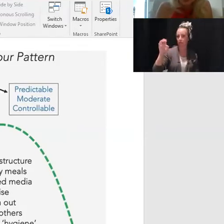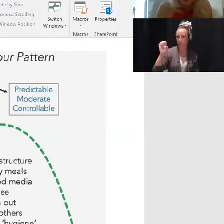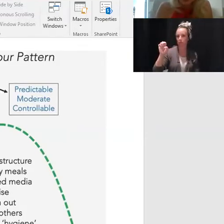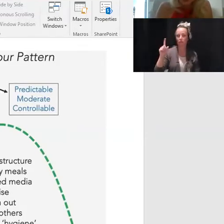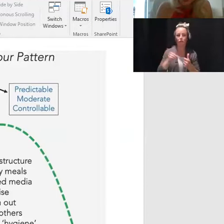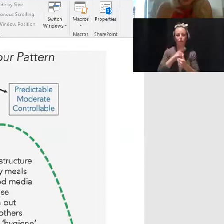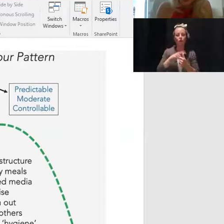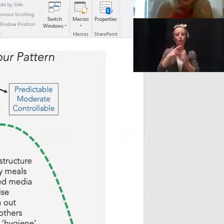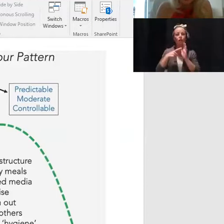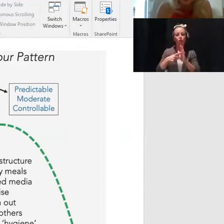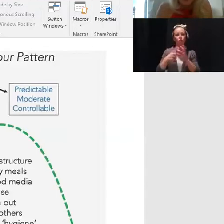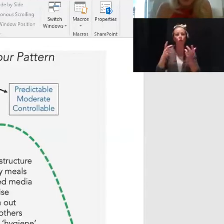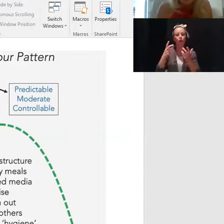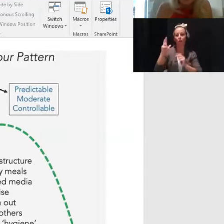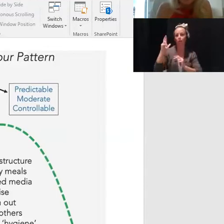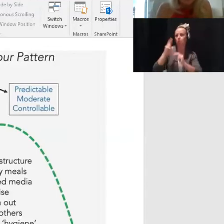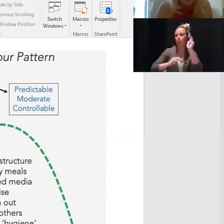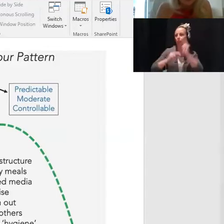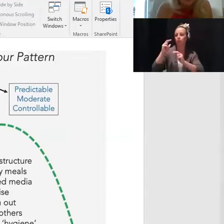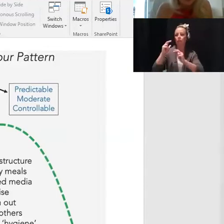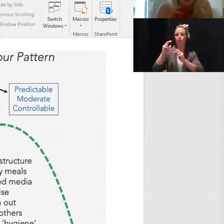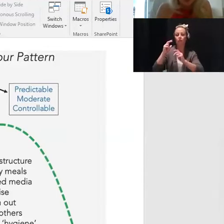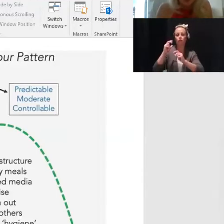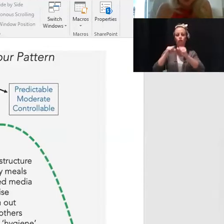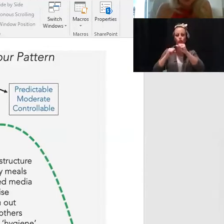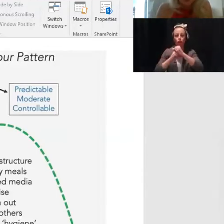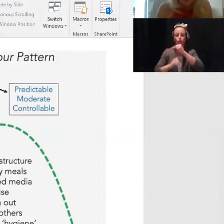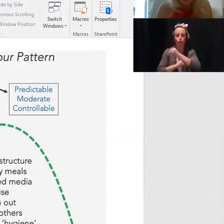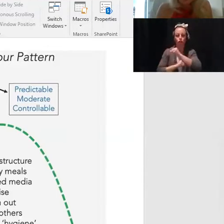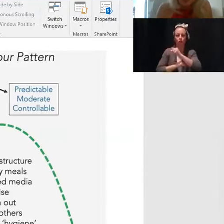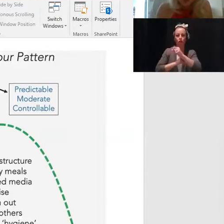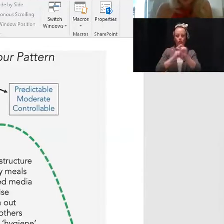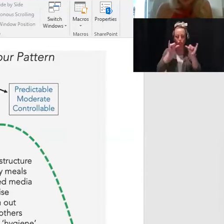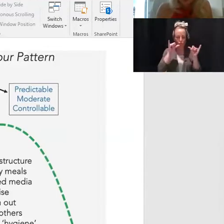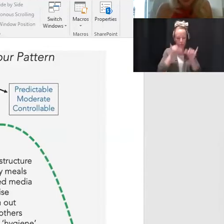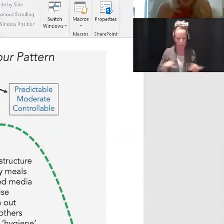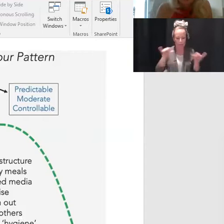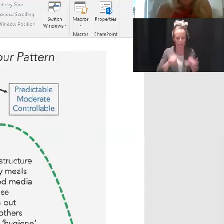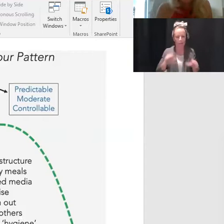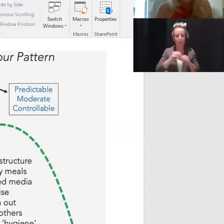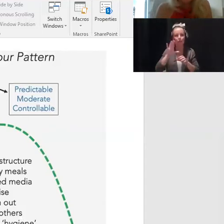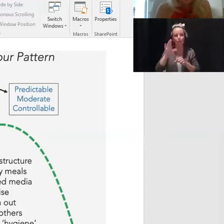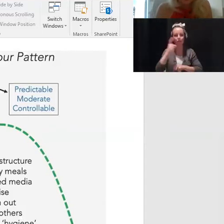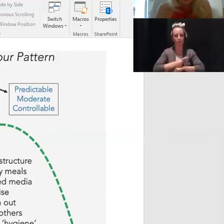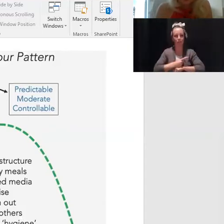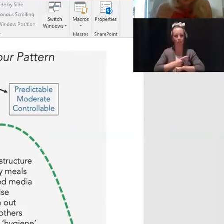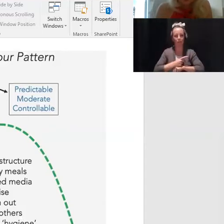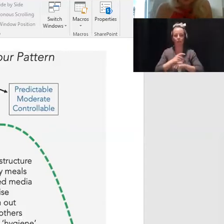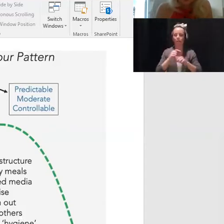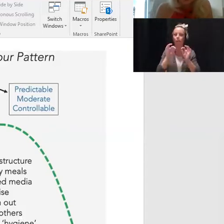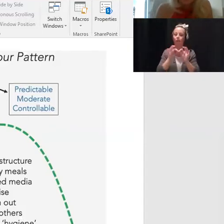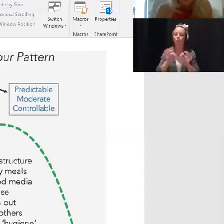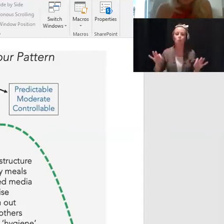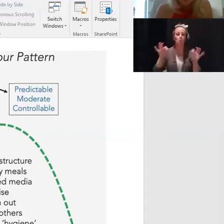into your day. Really aim to keep and continue our routine, especially during times that are unpredictable.